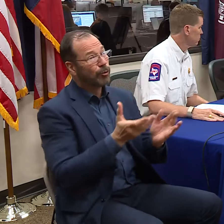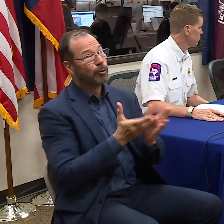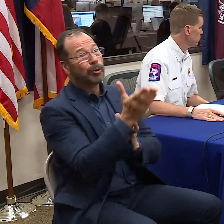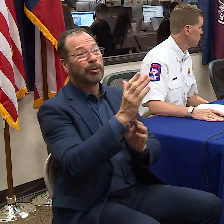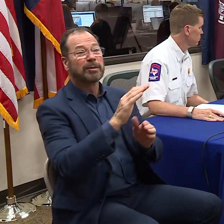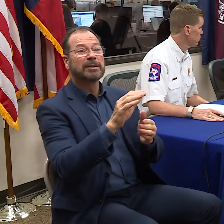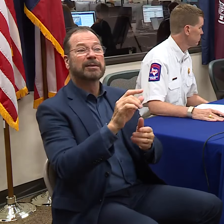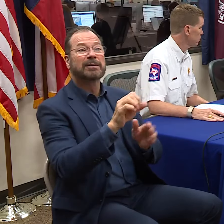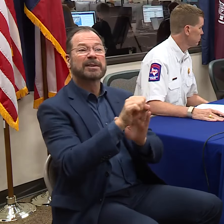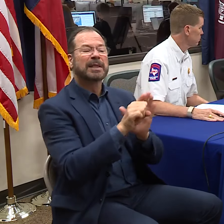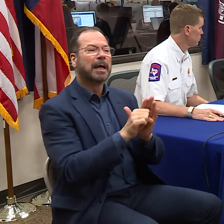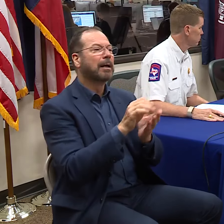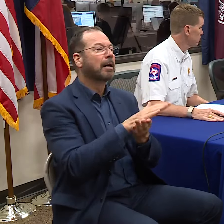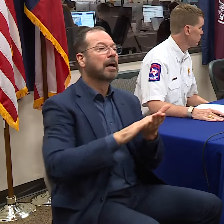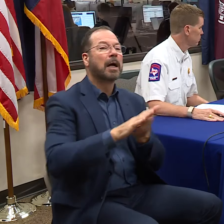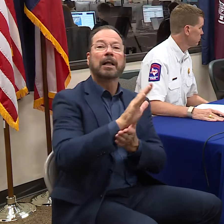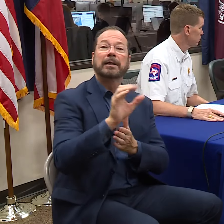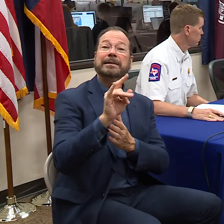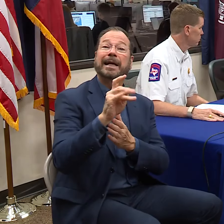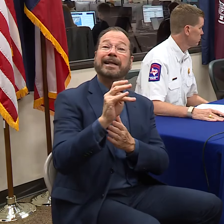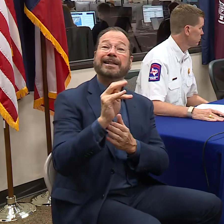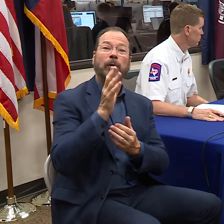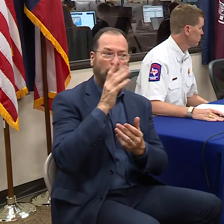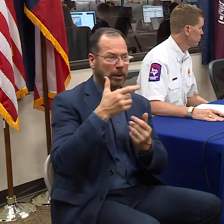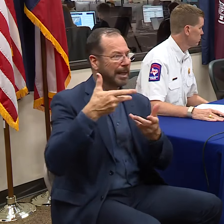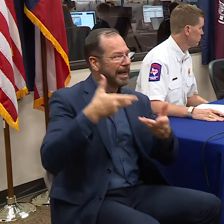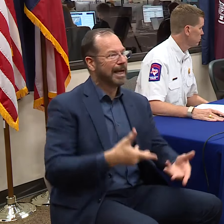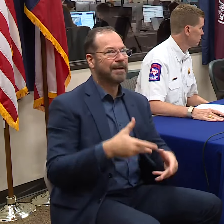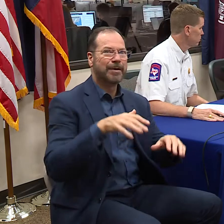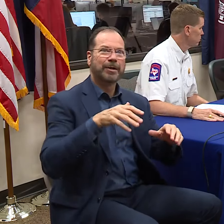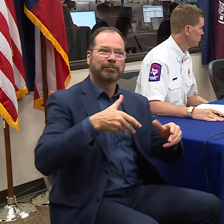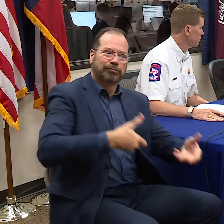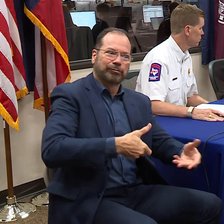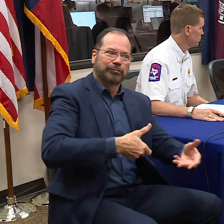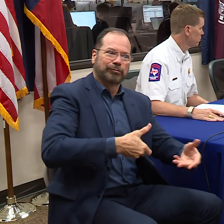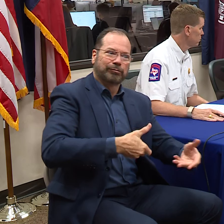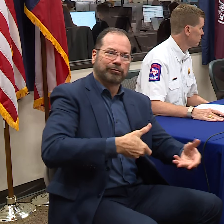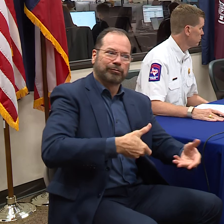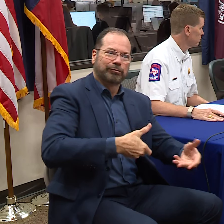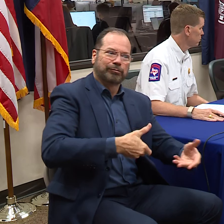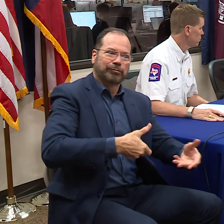areas like College Station could see significant rain and flooding.